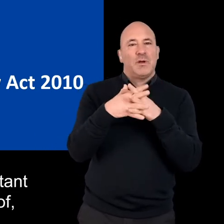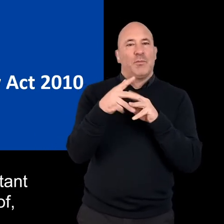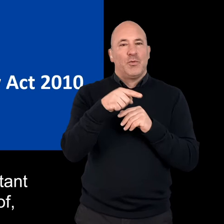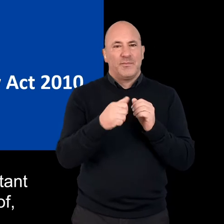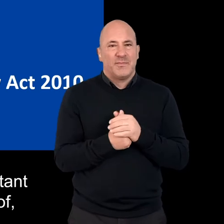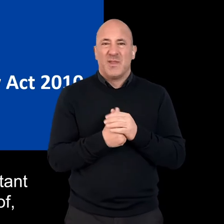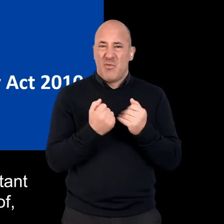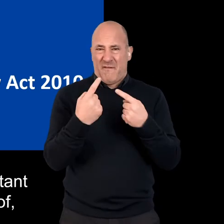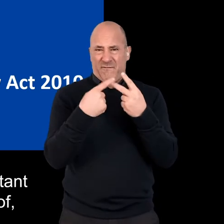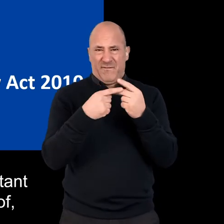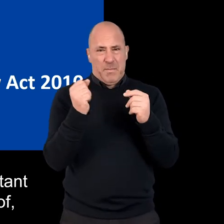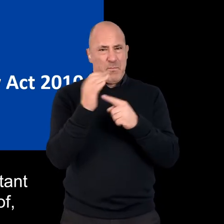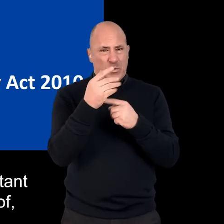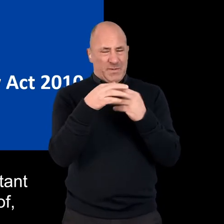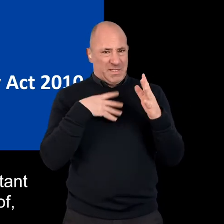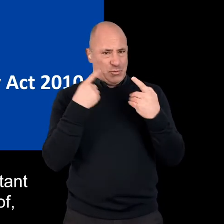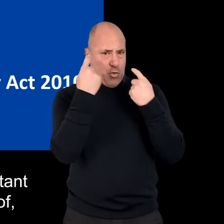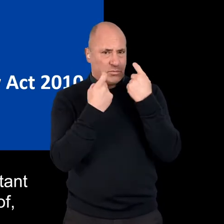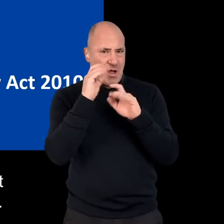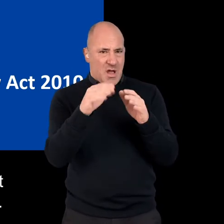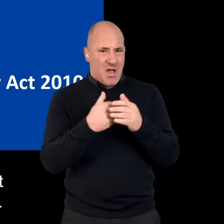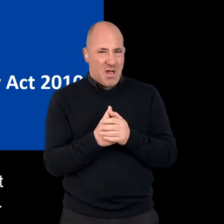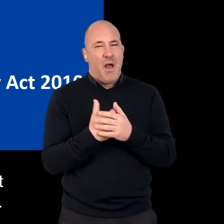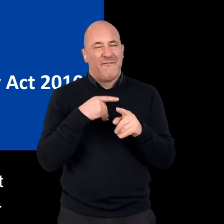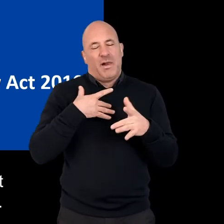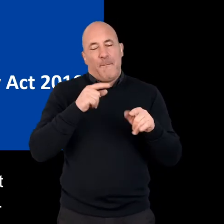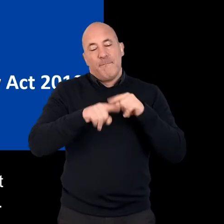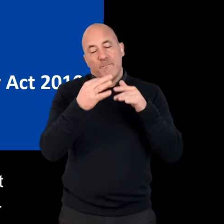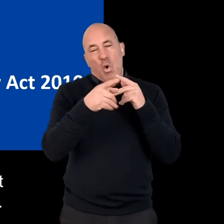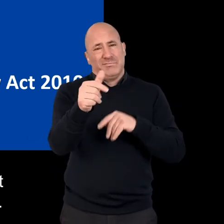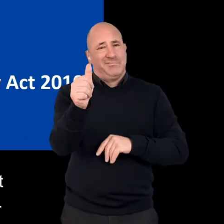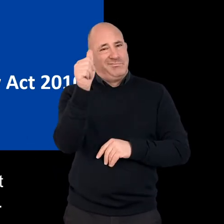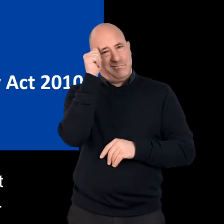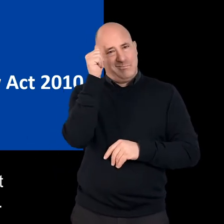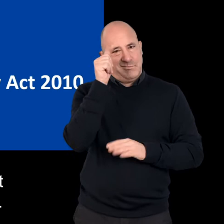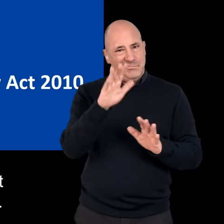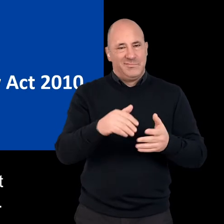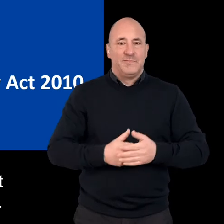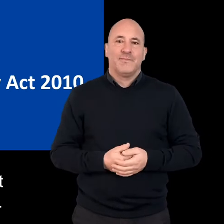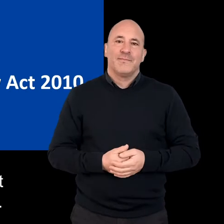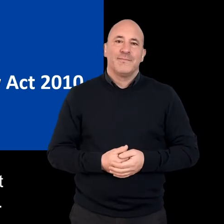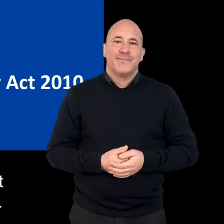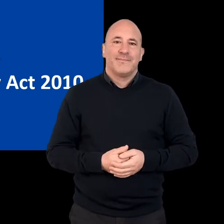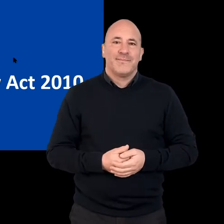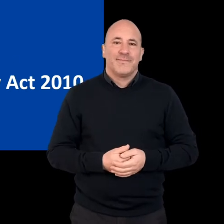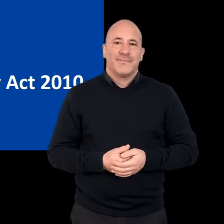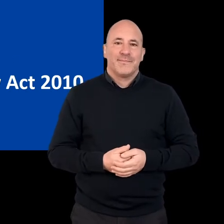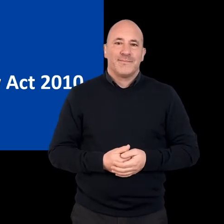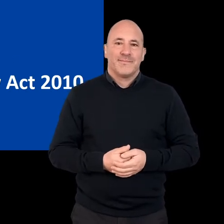a number of important areas you need to be mindful of, although I am aware that lots of this will be familiar to you.